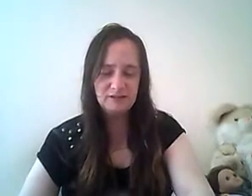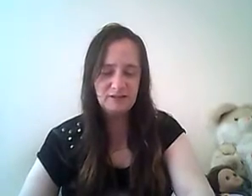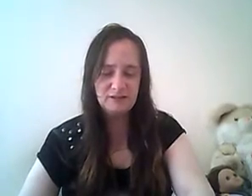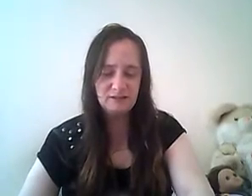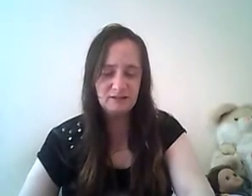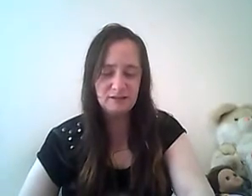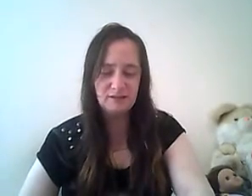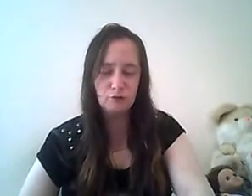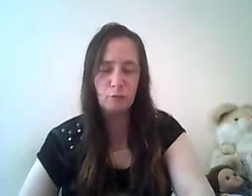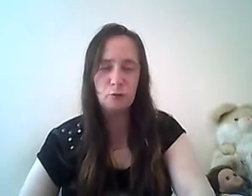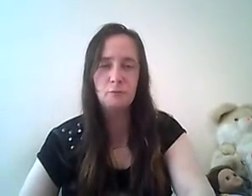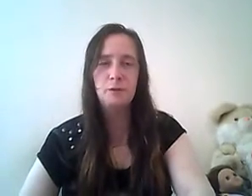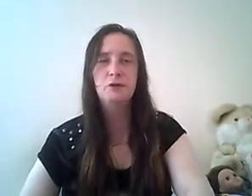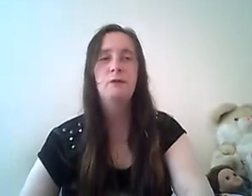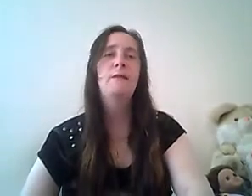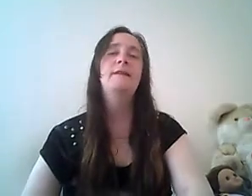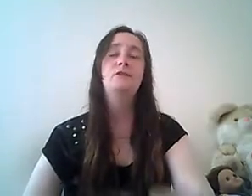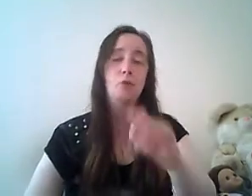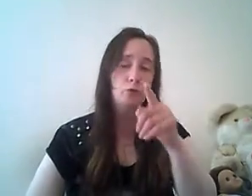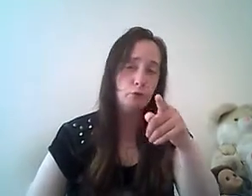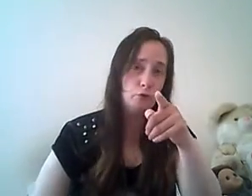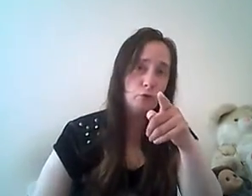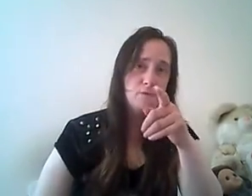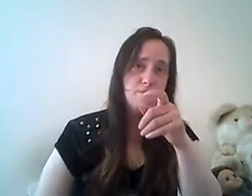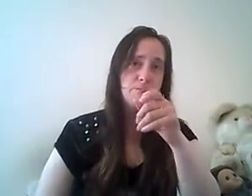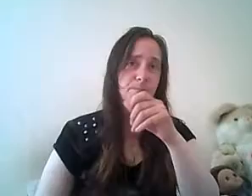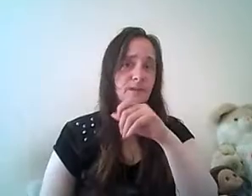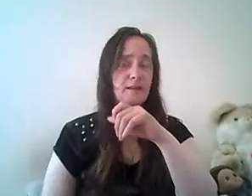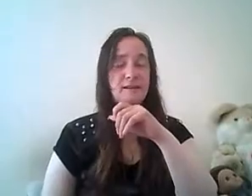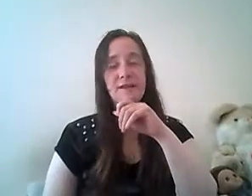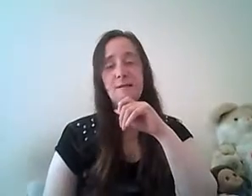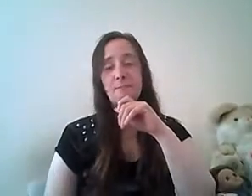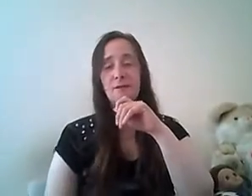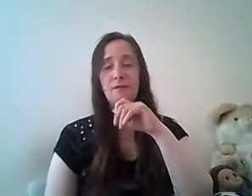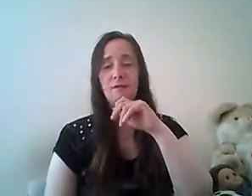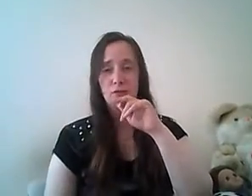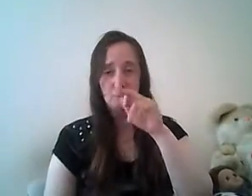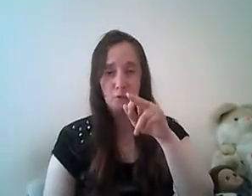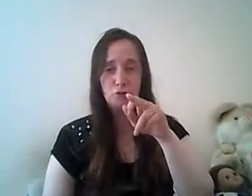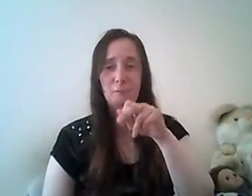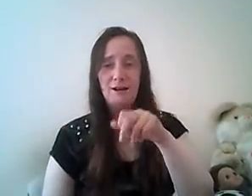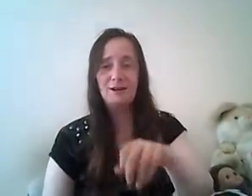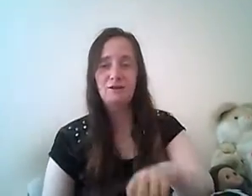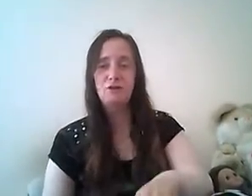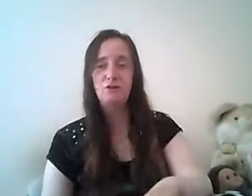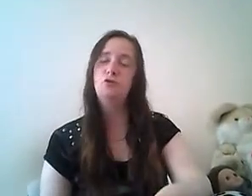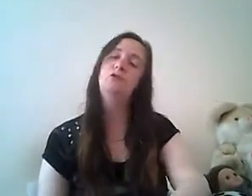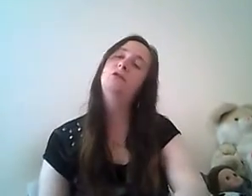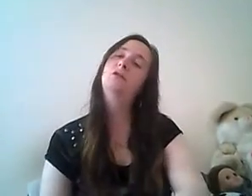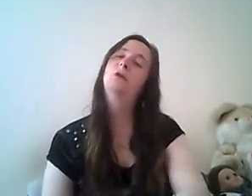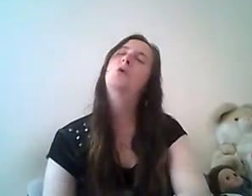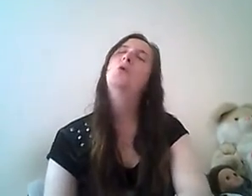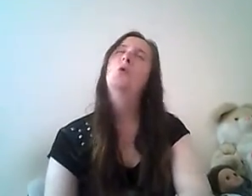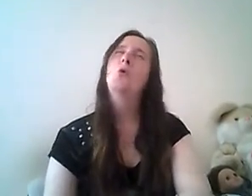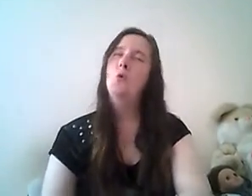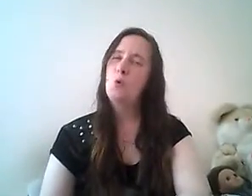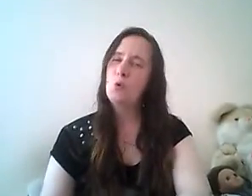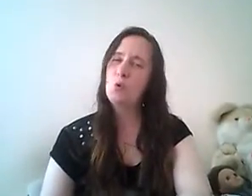she's dina stomped out and brad done this is all on you next step you should watch your back you should oh